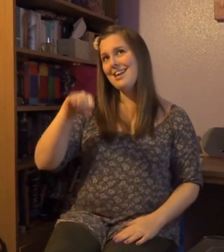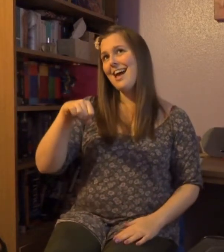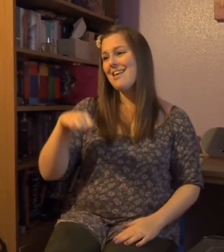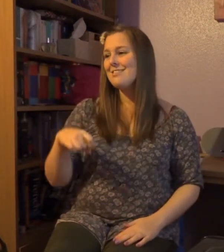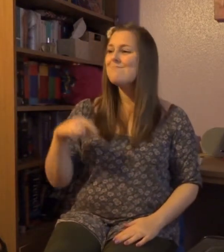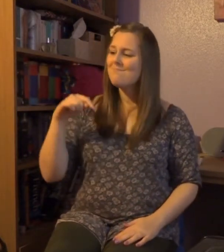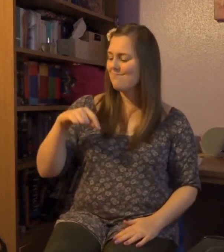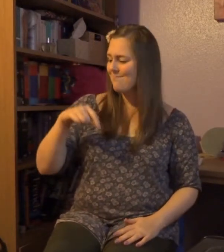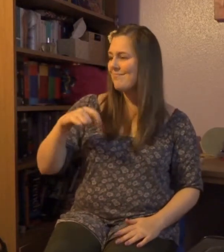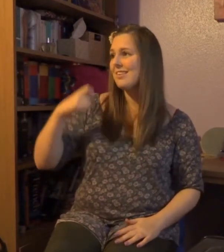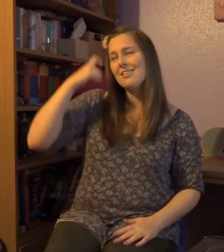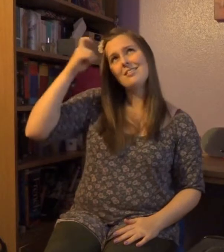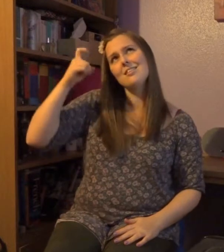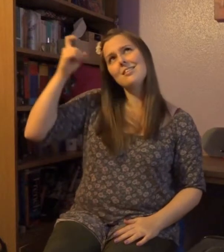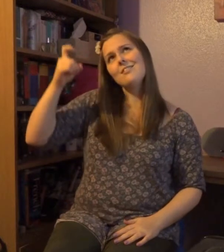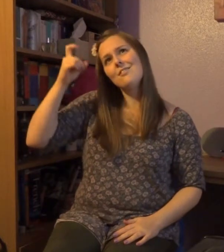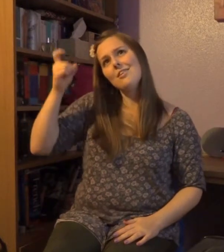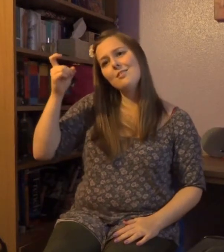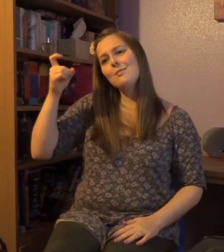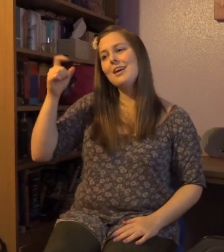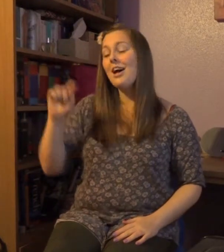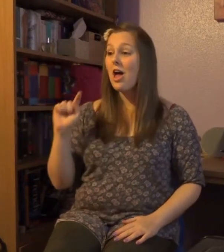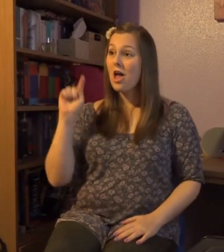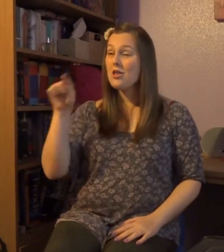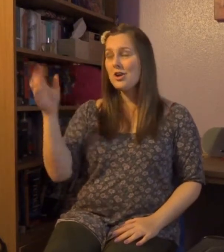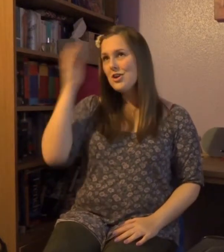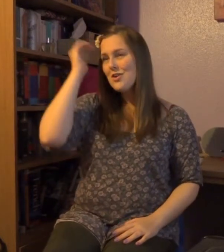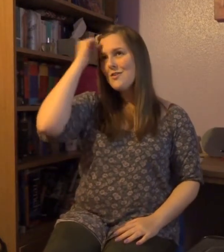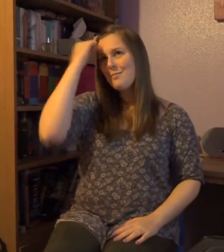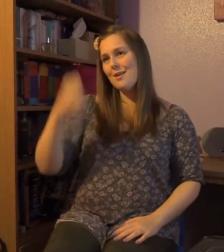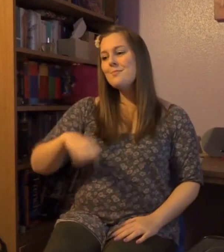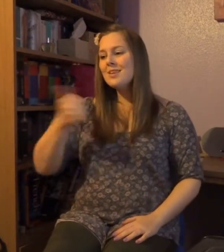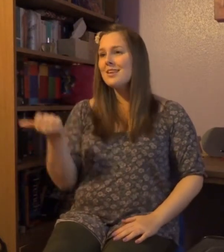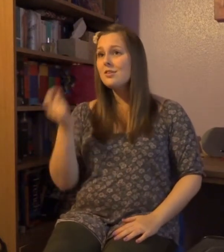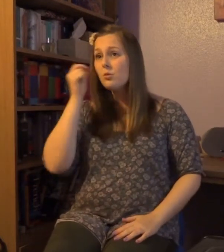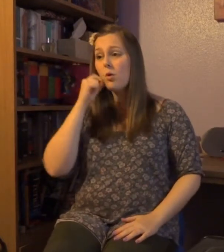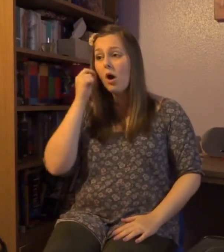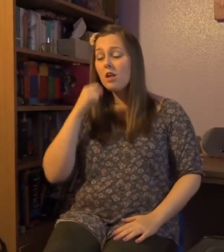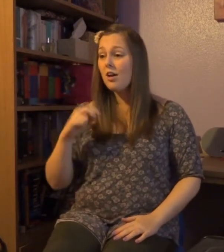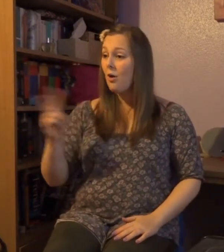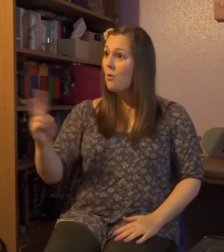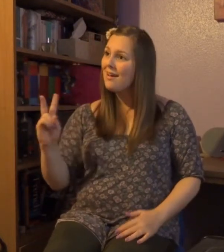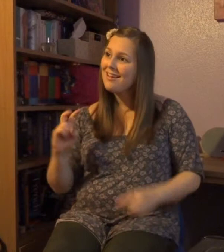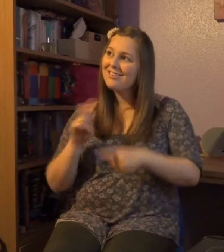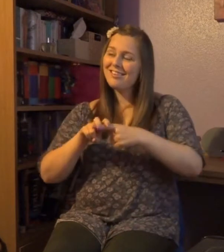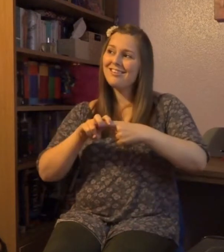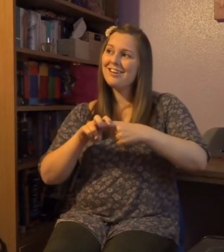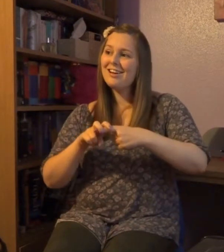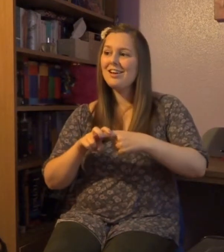yes, this is what I thought about Do you remember we were sitting there by the water?